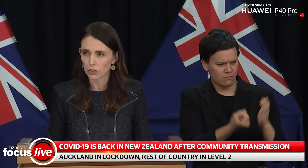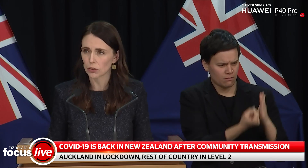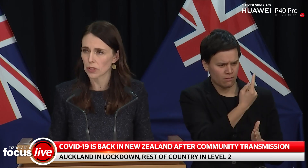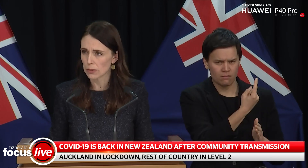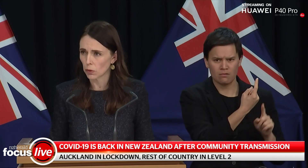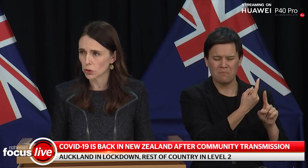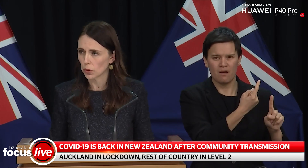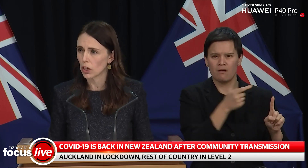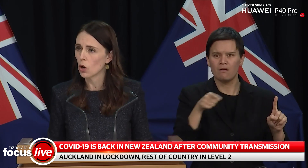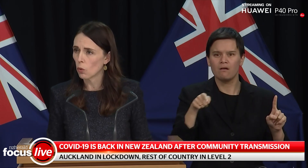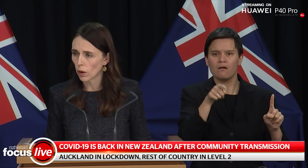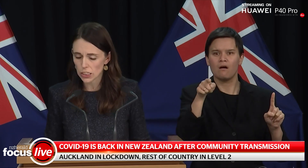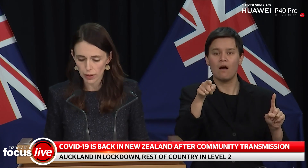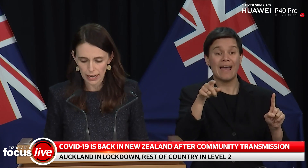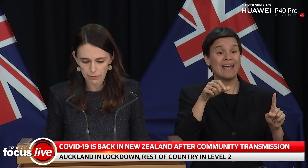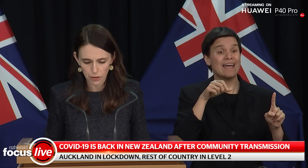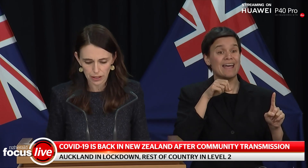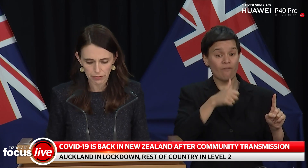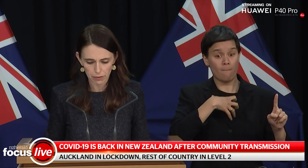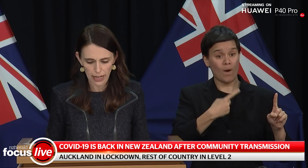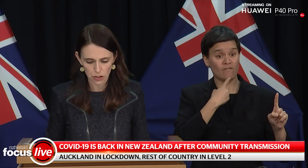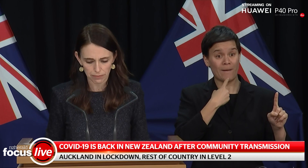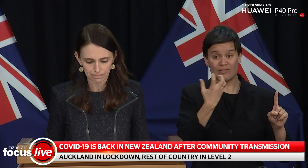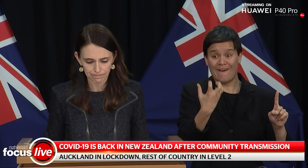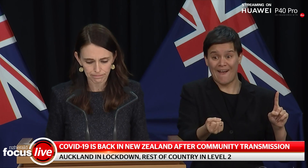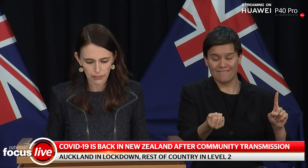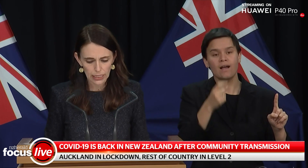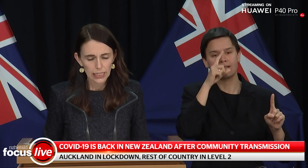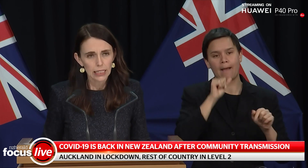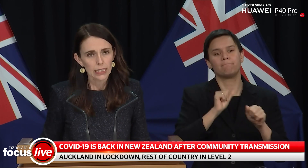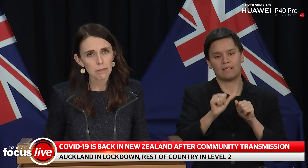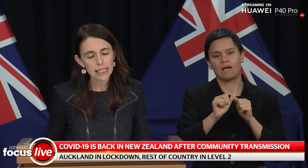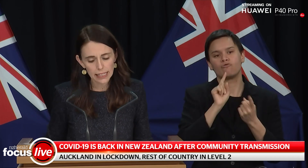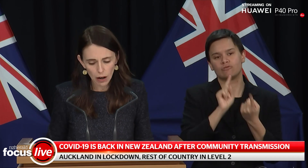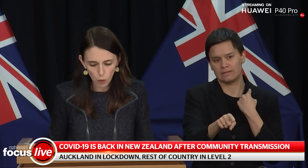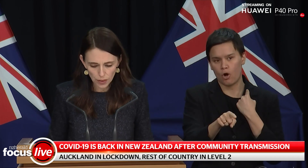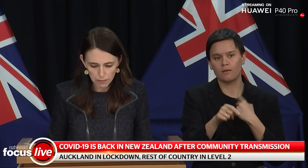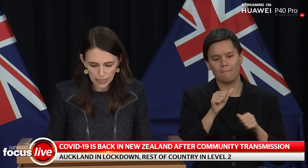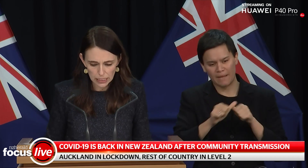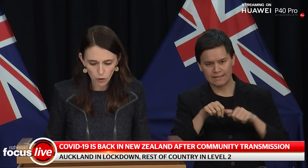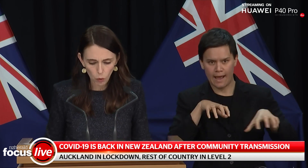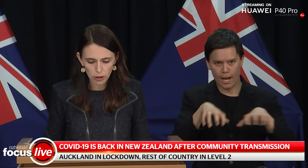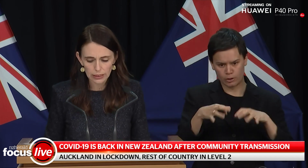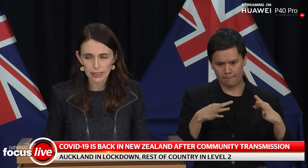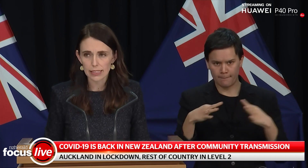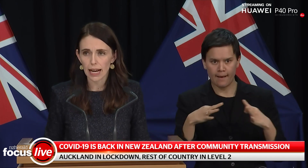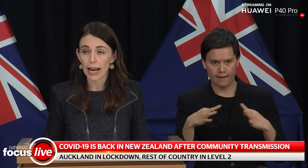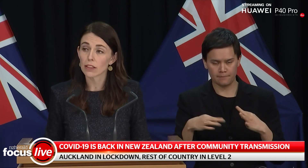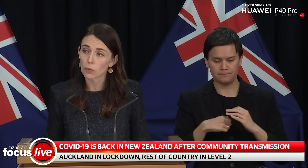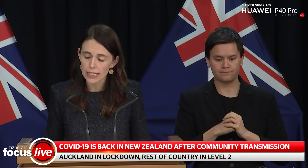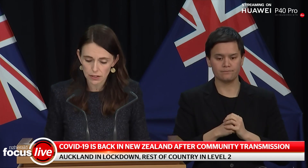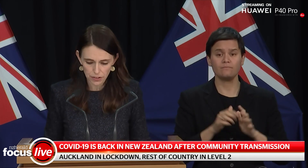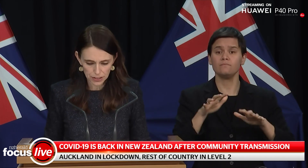on how to respond to it once we have further information. Let me set out what that means for Aucklanders